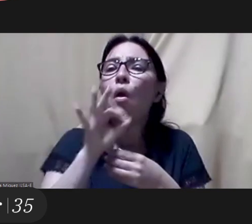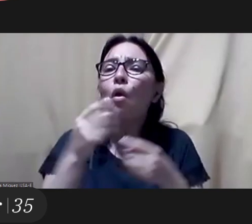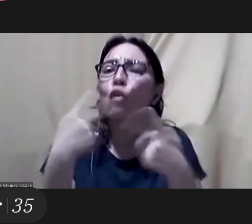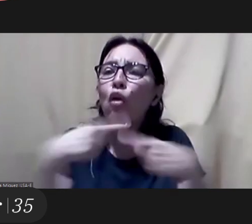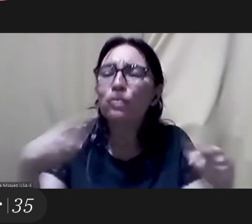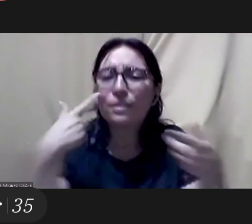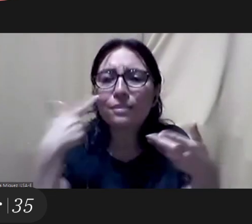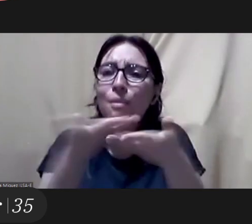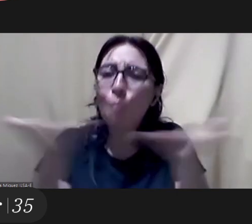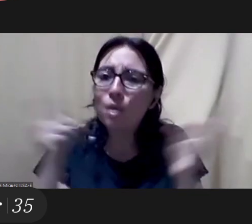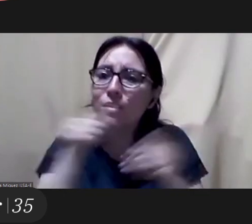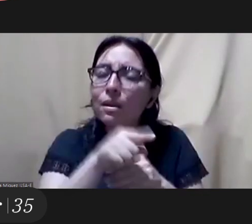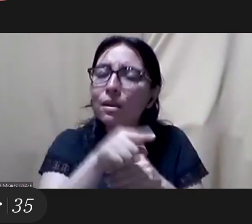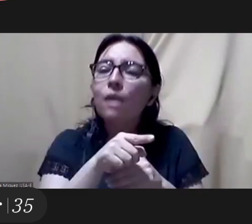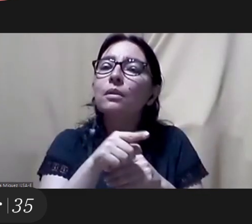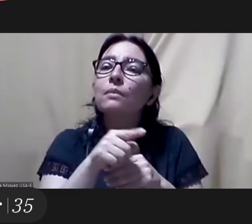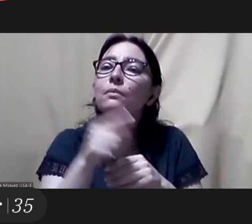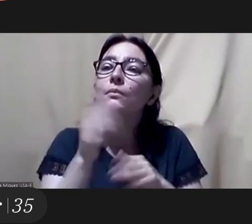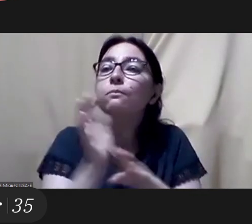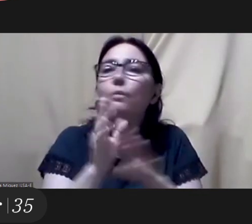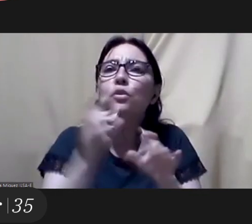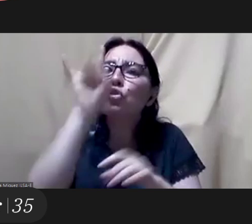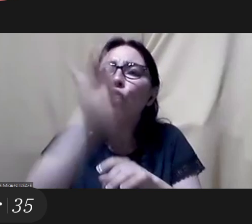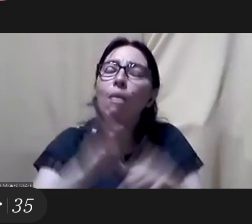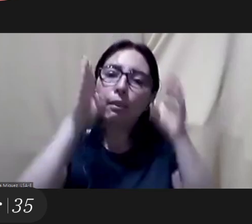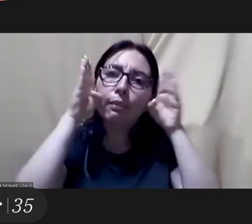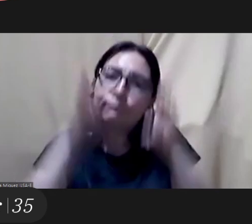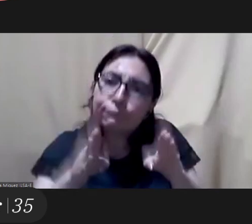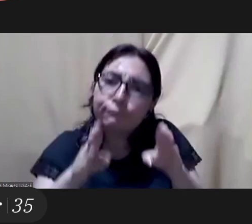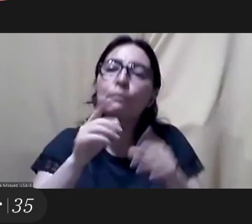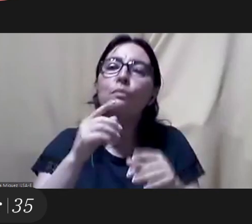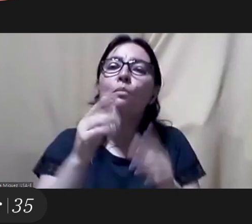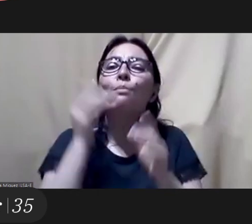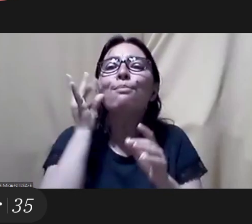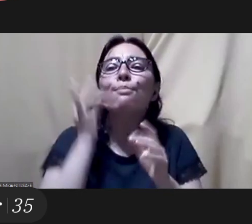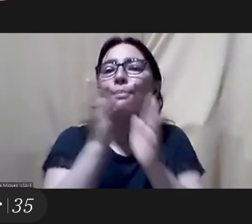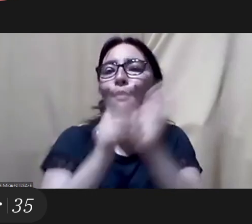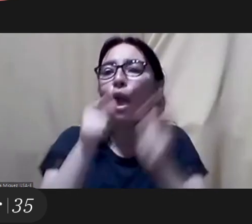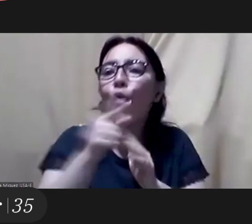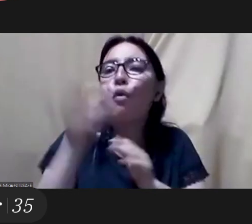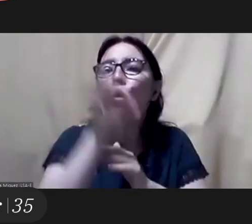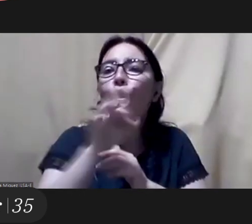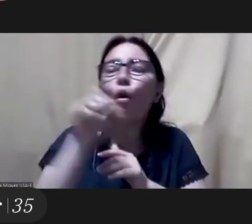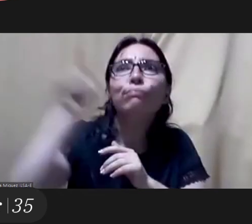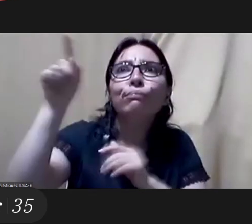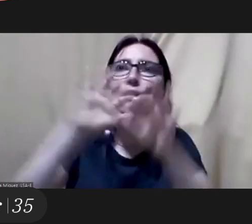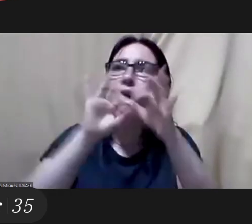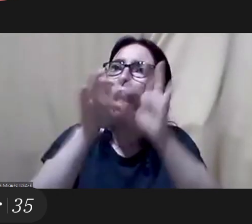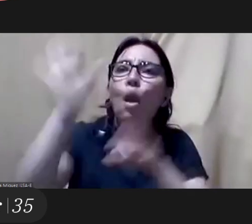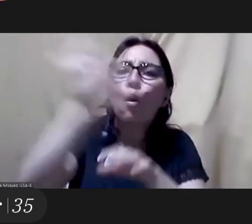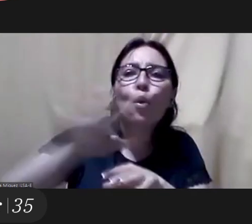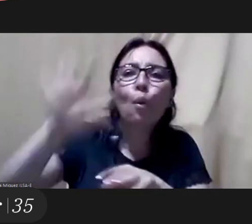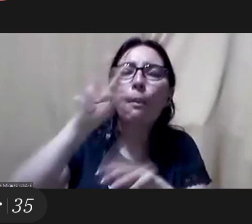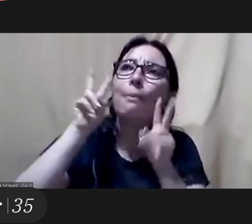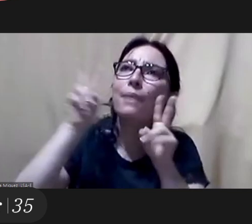images have been built on the basis of the European wide world and there are many